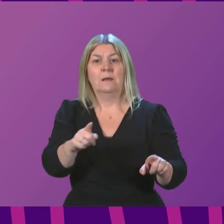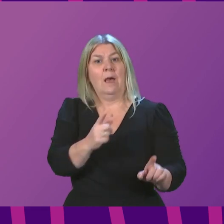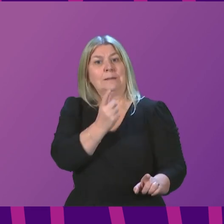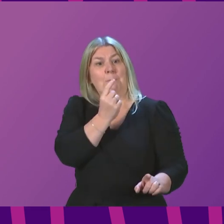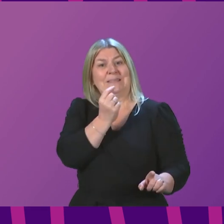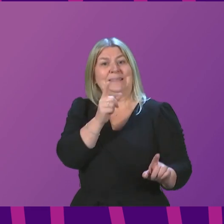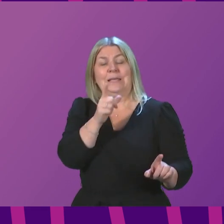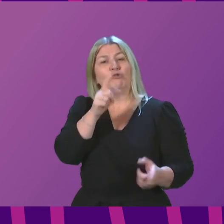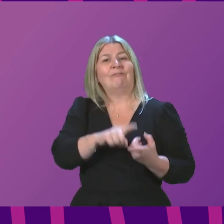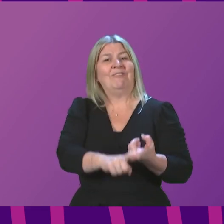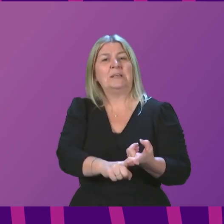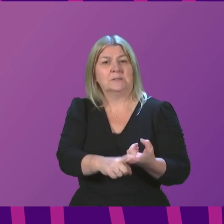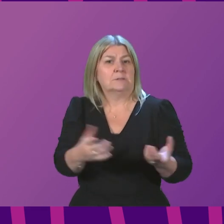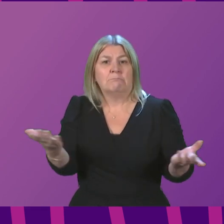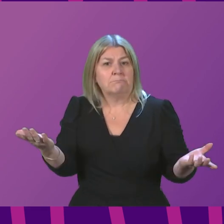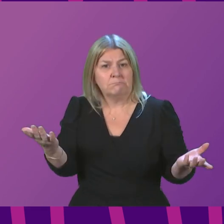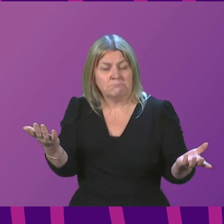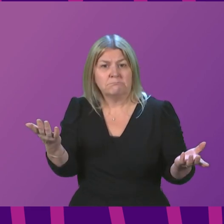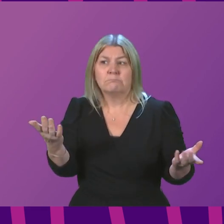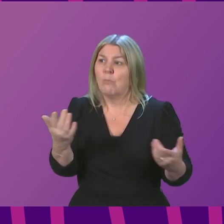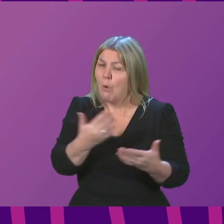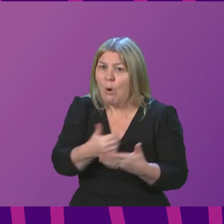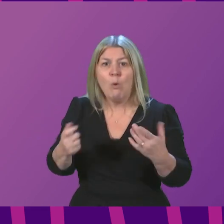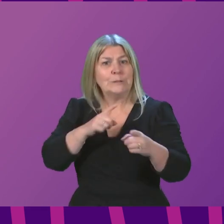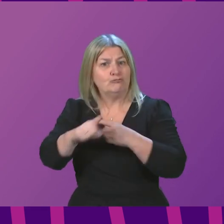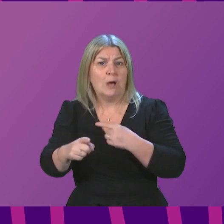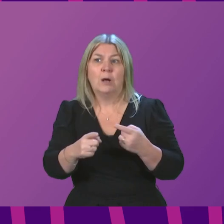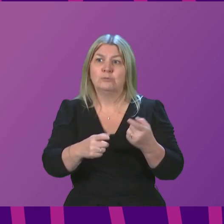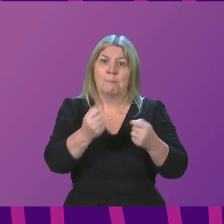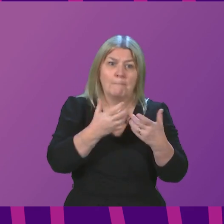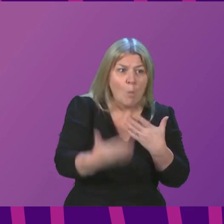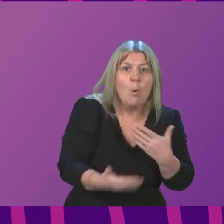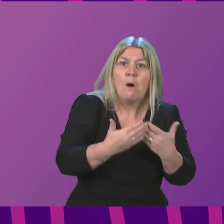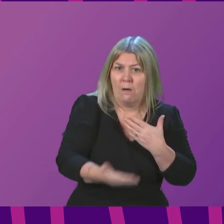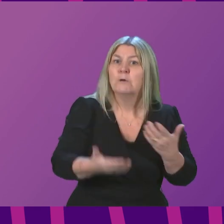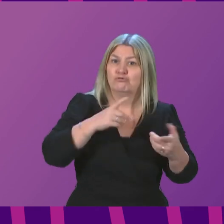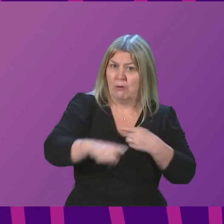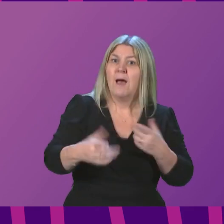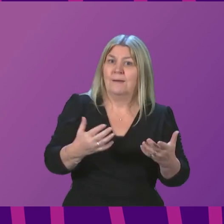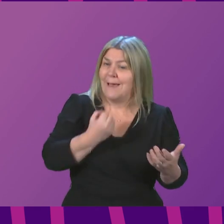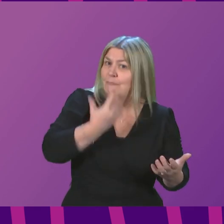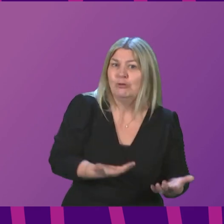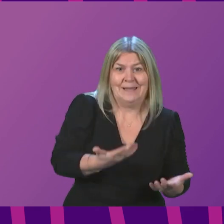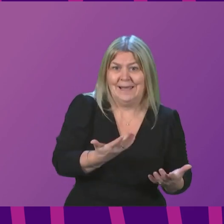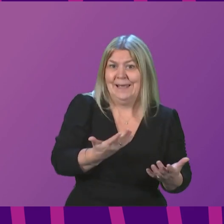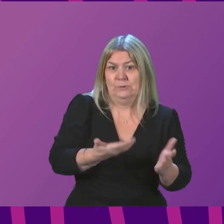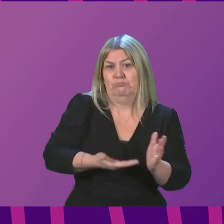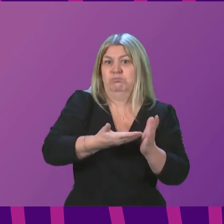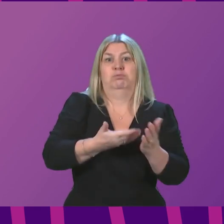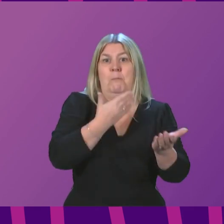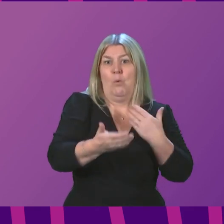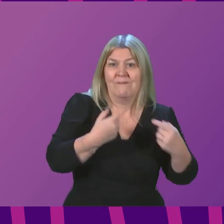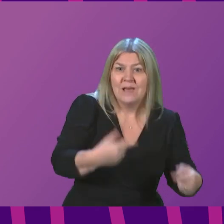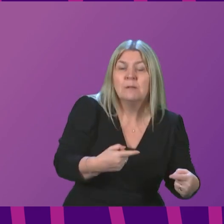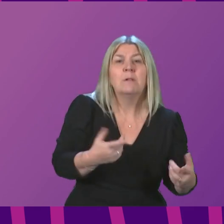is not a fixed thing. Our efforts are ongoing all the time to maximise capacity on a daily basis and indeed to increase capacity. Therefore,